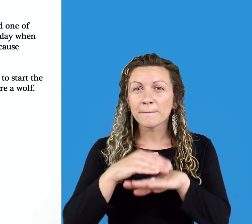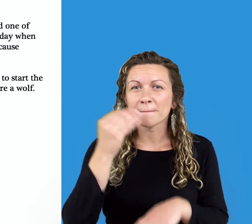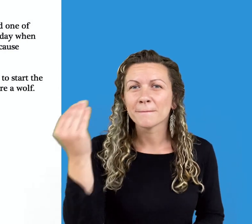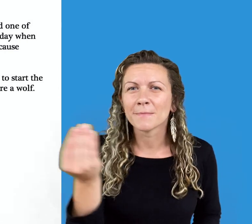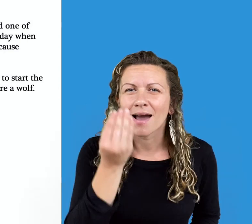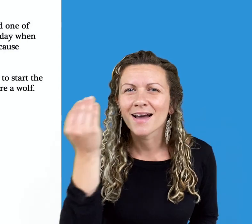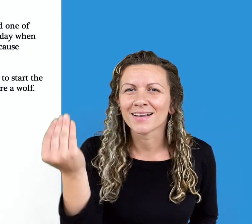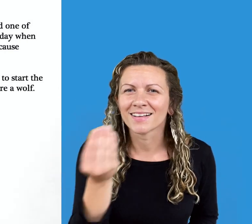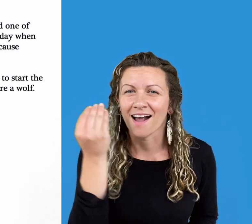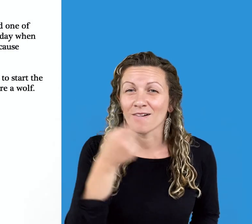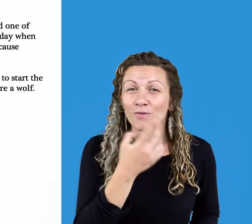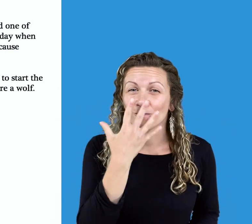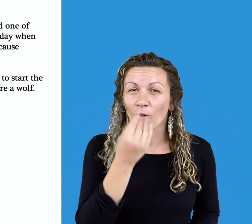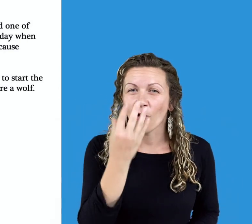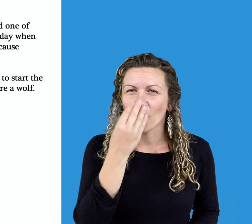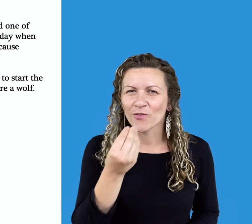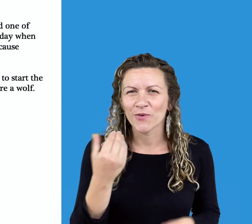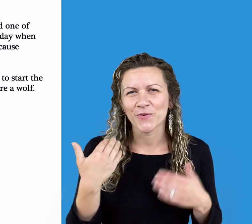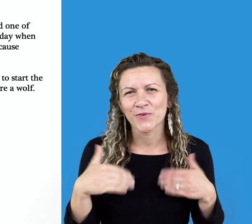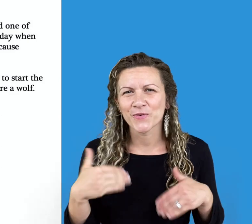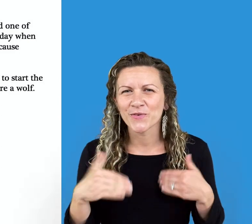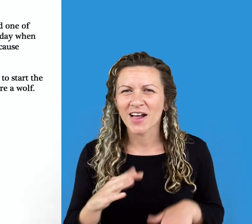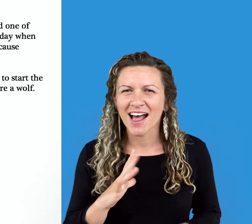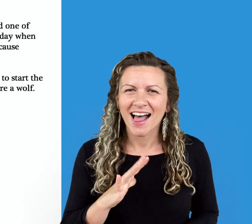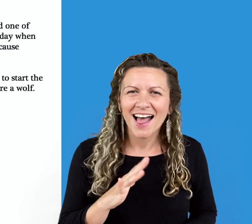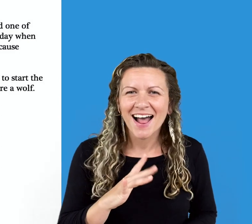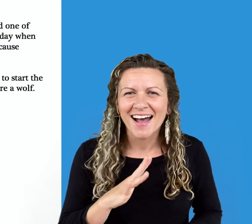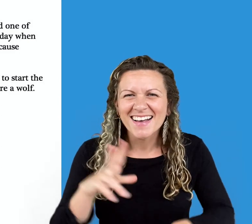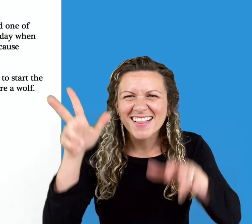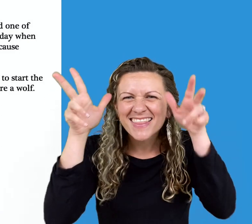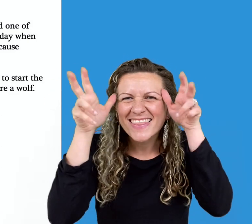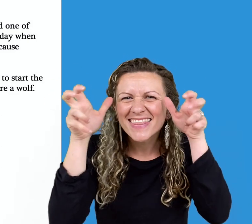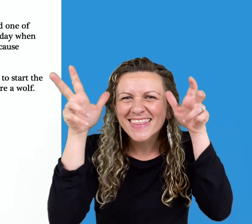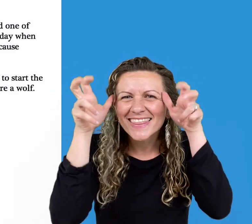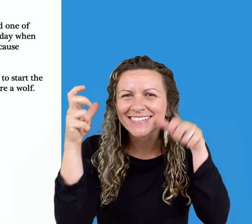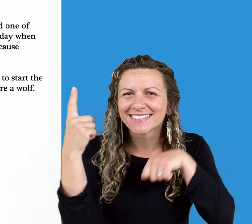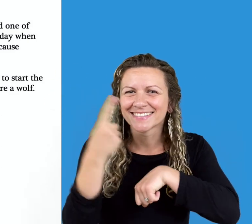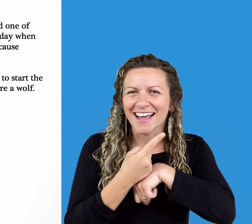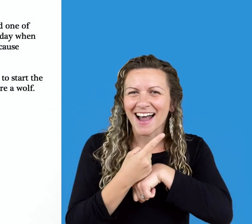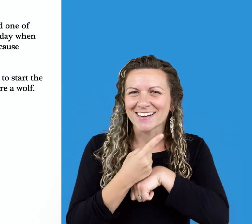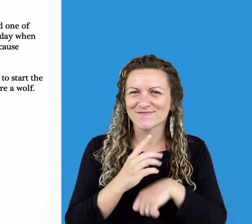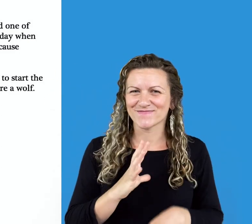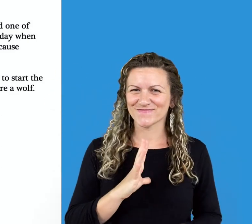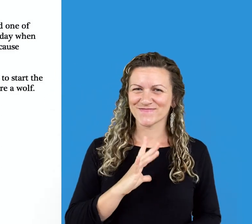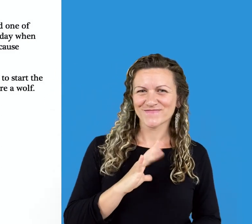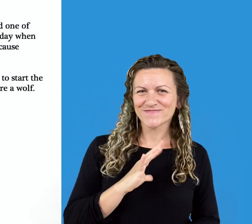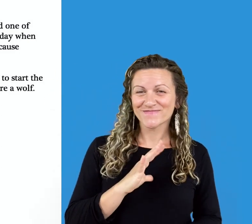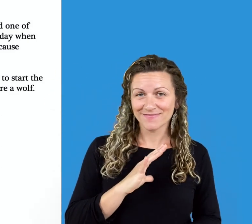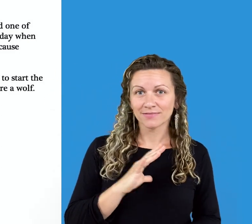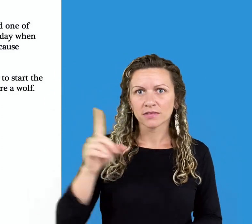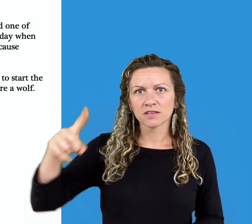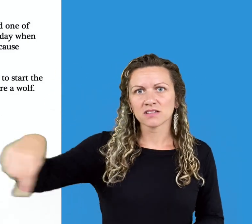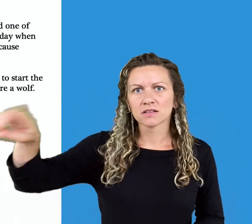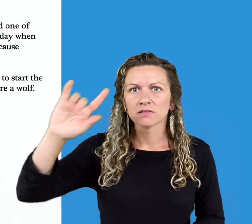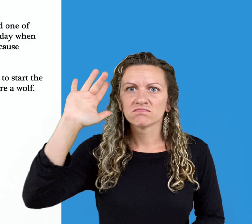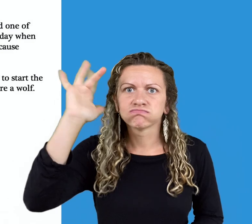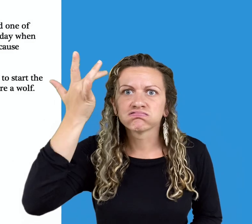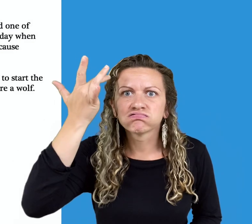On Monday, for example, he had one of those naughty days. The kind of day